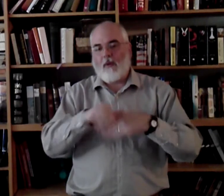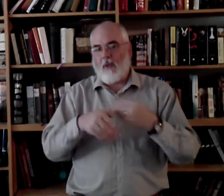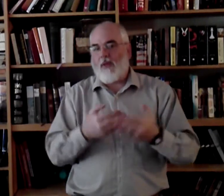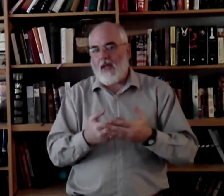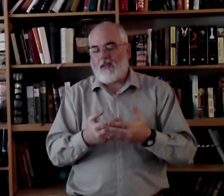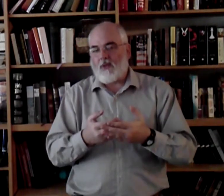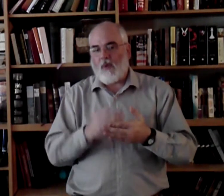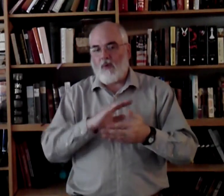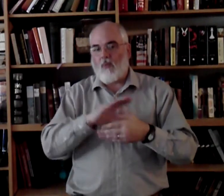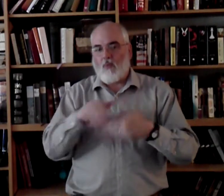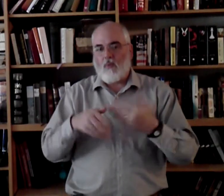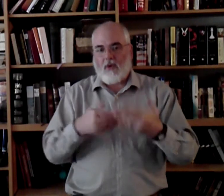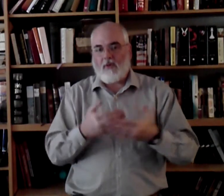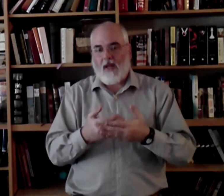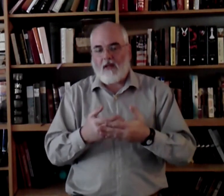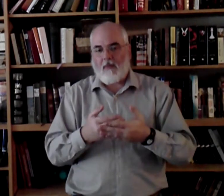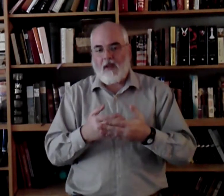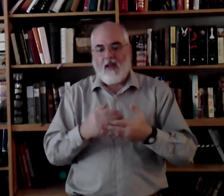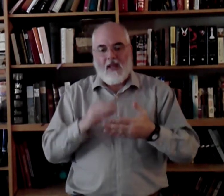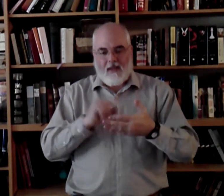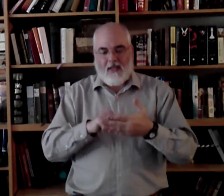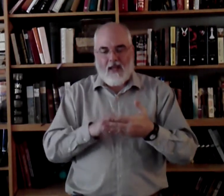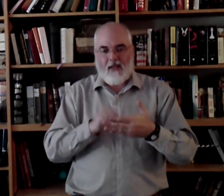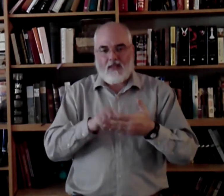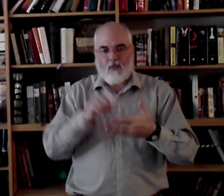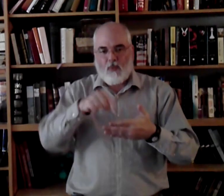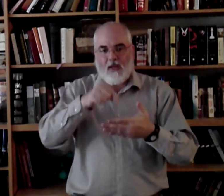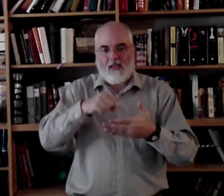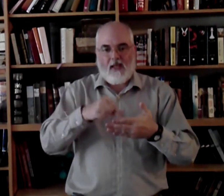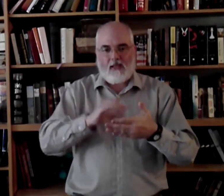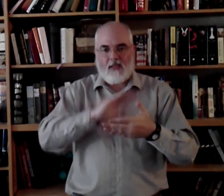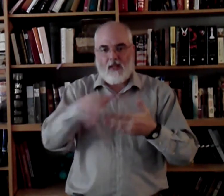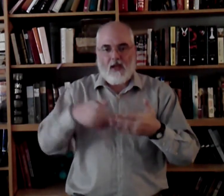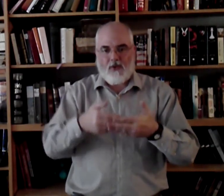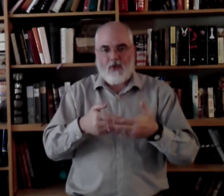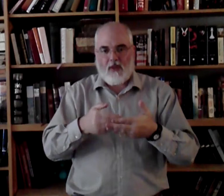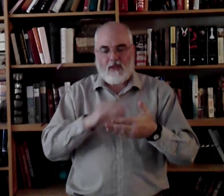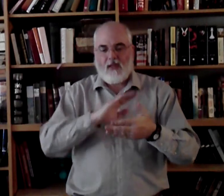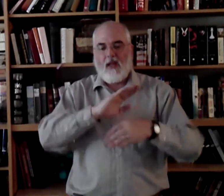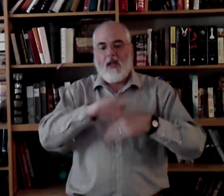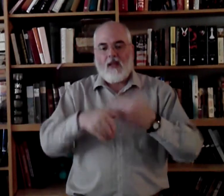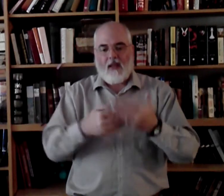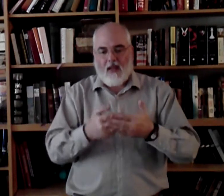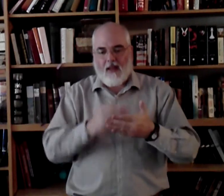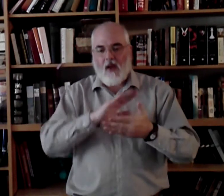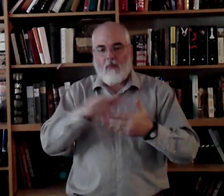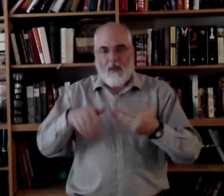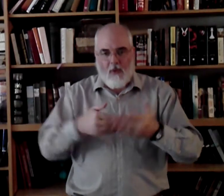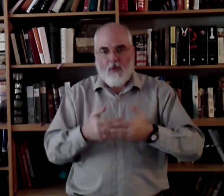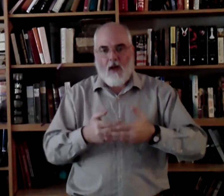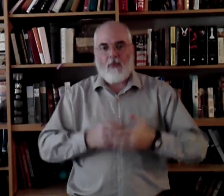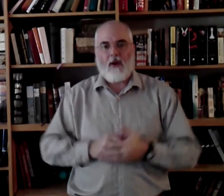both hands is what it turns out to be. This hand doesn't really stay still as you do this. They all, they both operate.